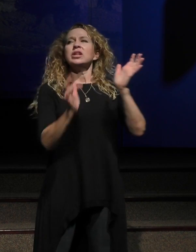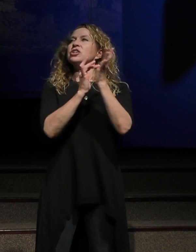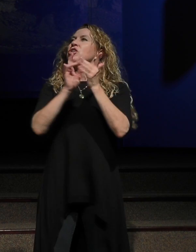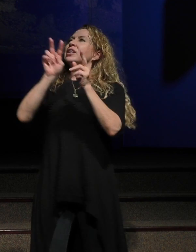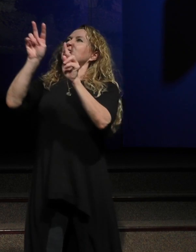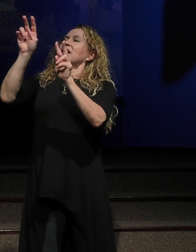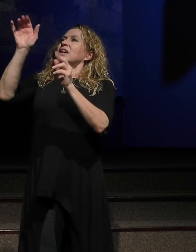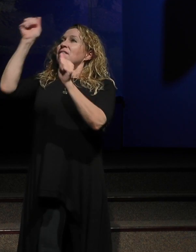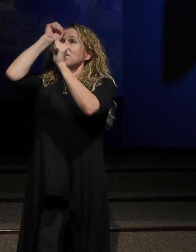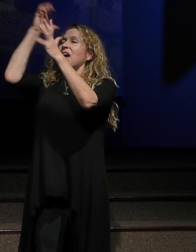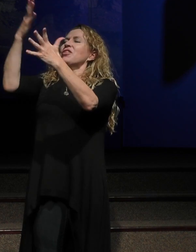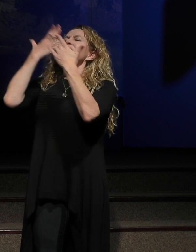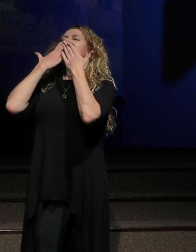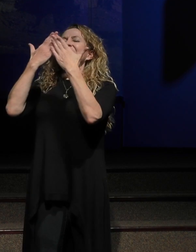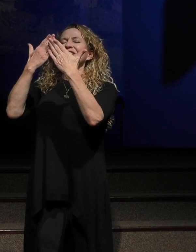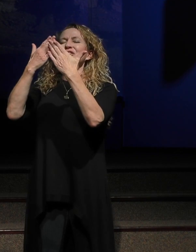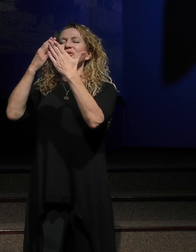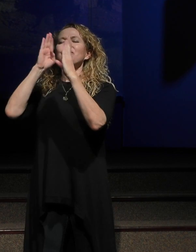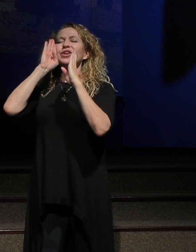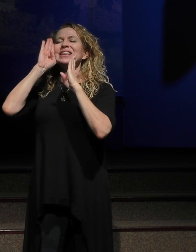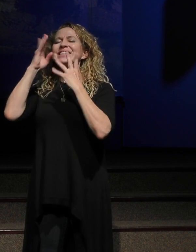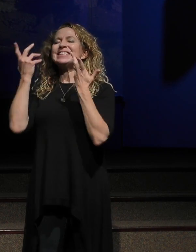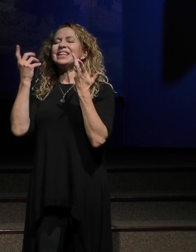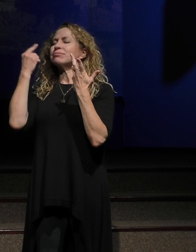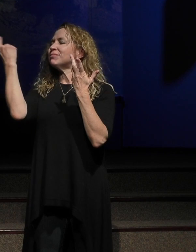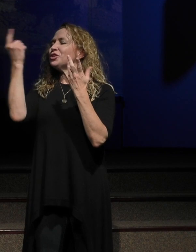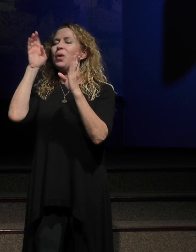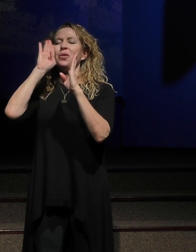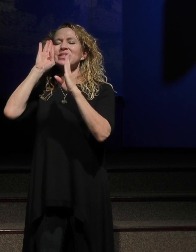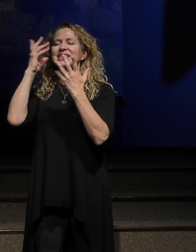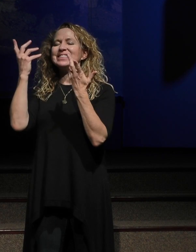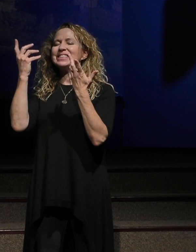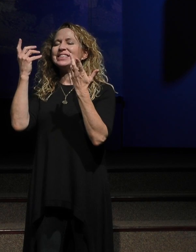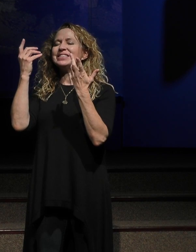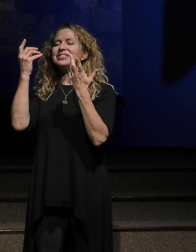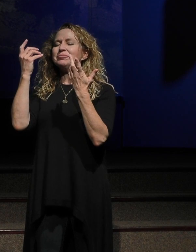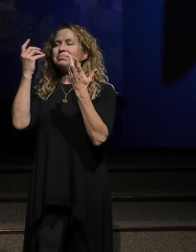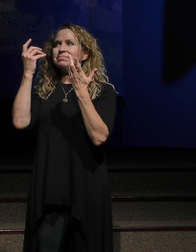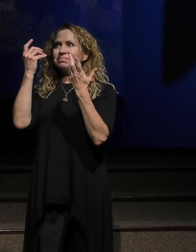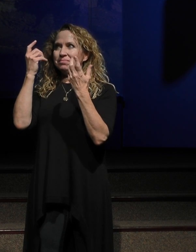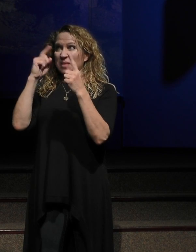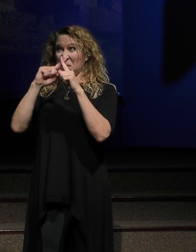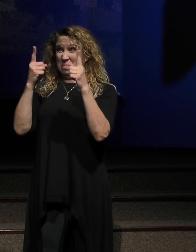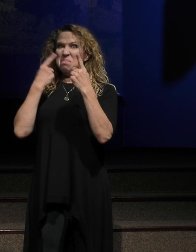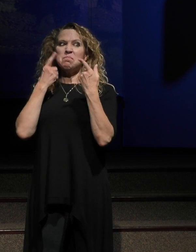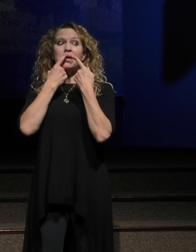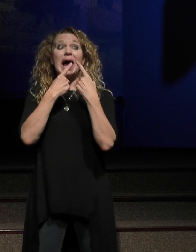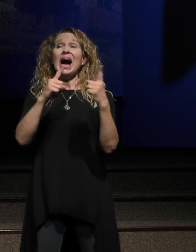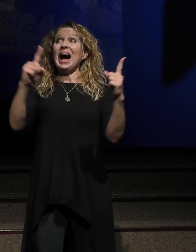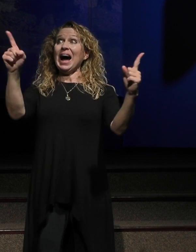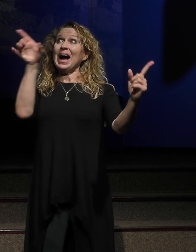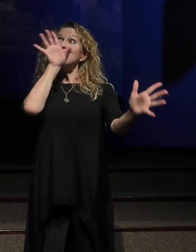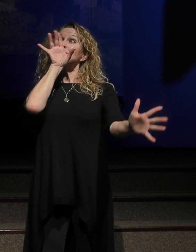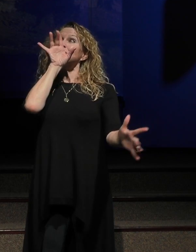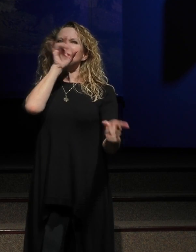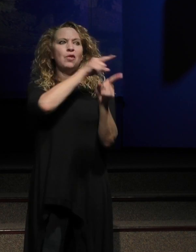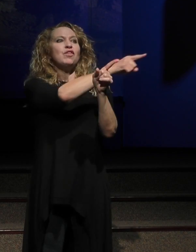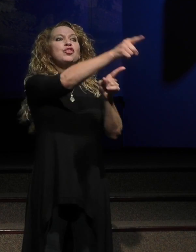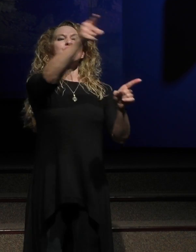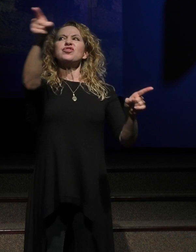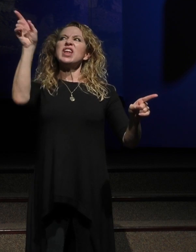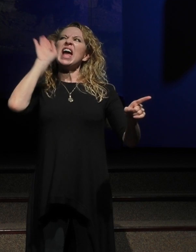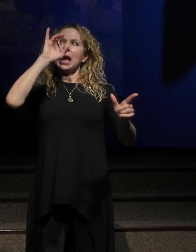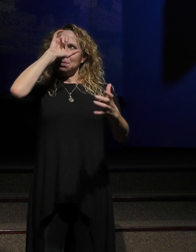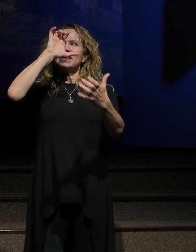Father, thank you for hearing me. You always hear me, but I said it out loud for the sake of these people standing here so that they will